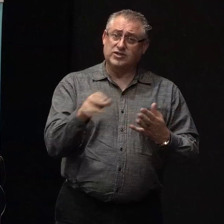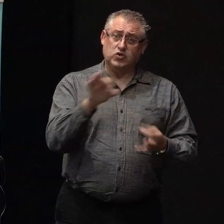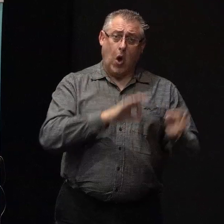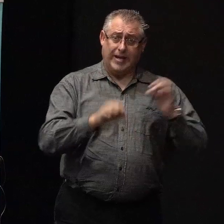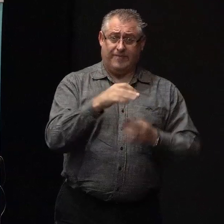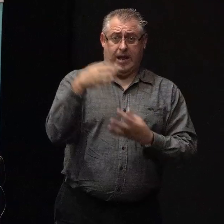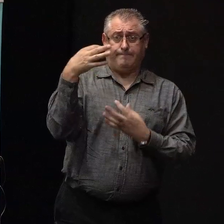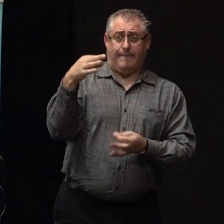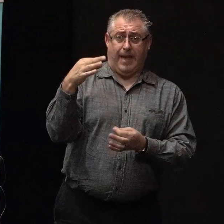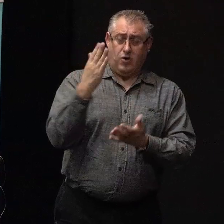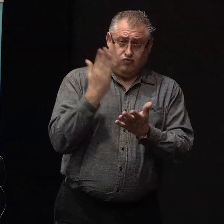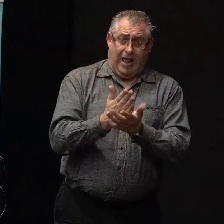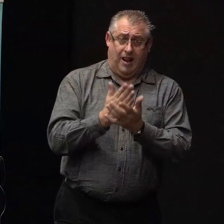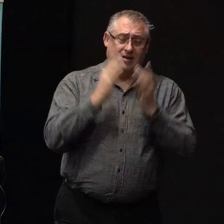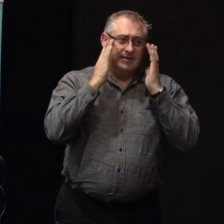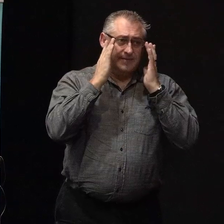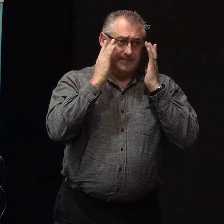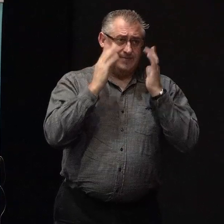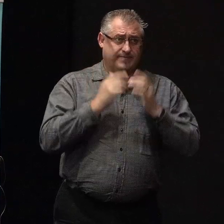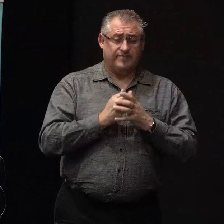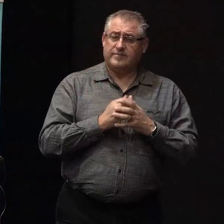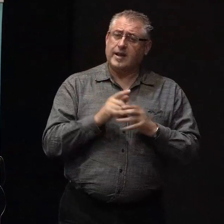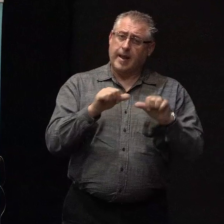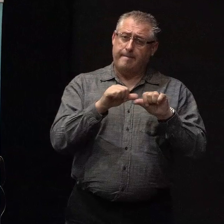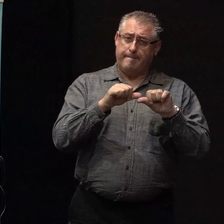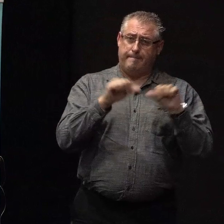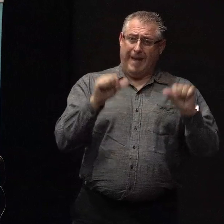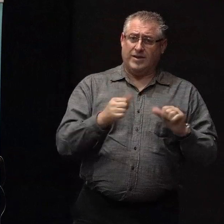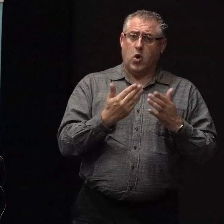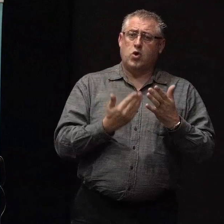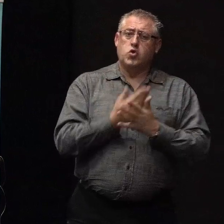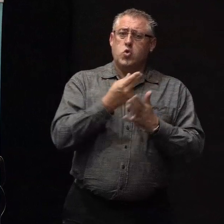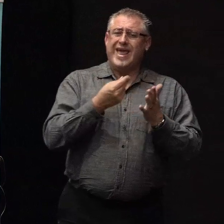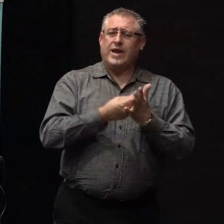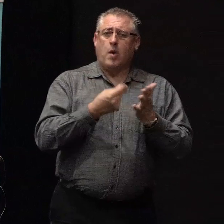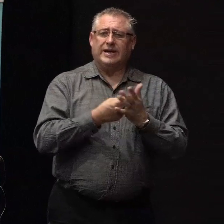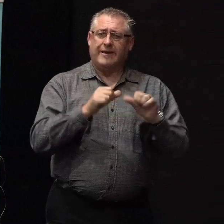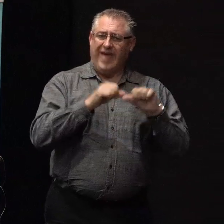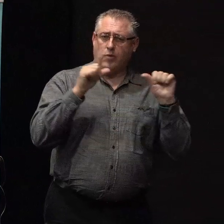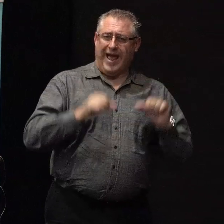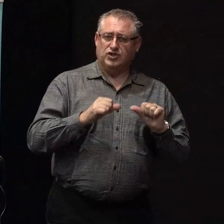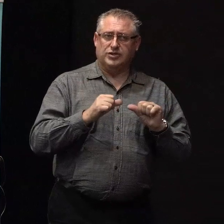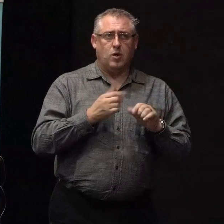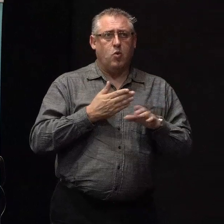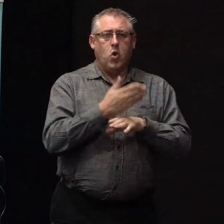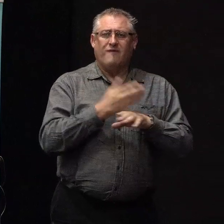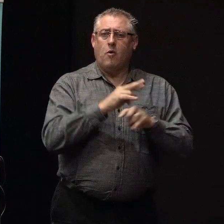It's based on the New Economics Foundation's work for the Foresight Project in the UK. And what